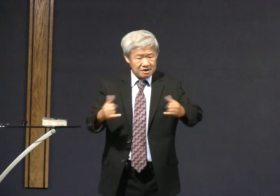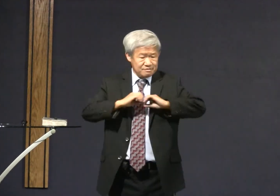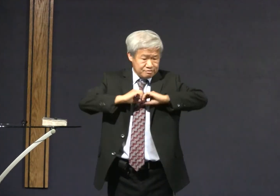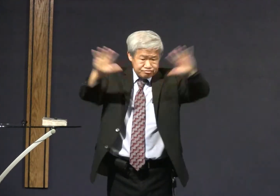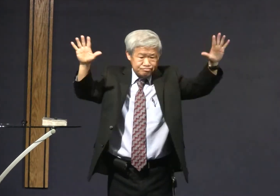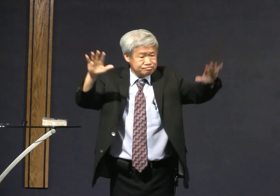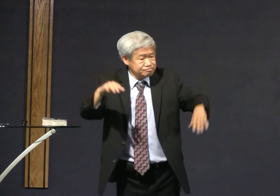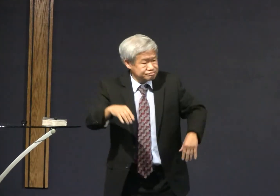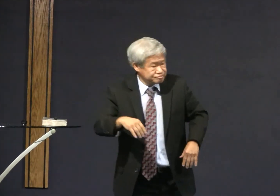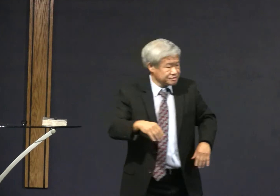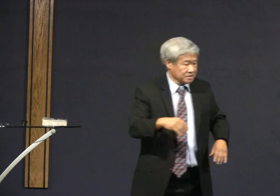will be understanding